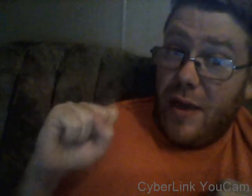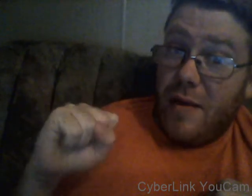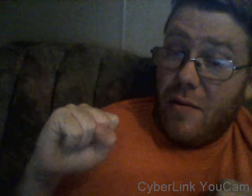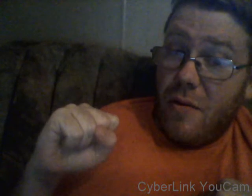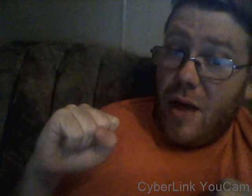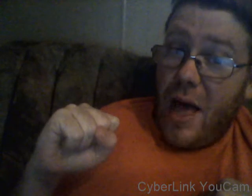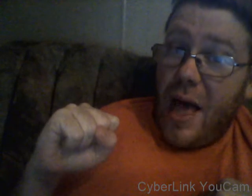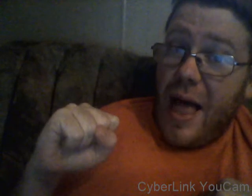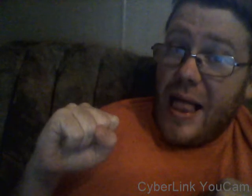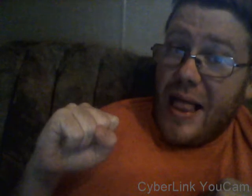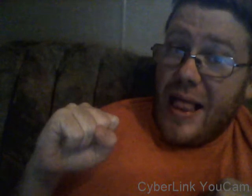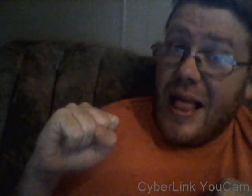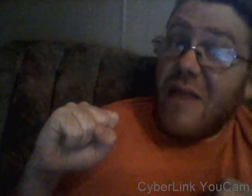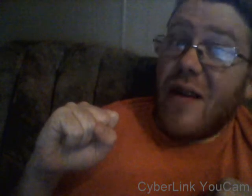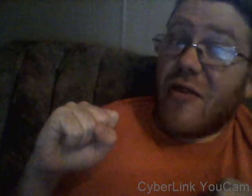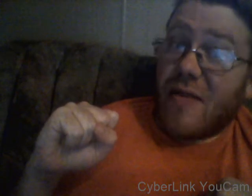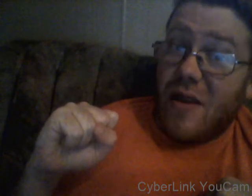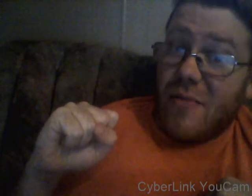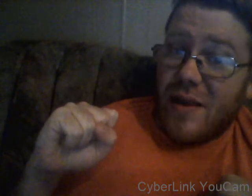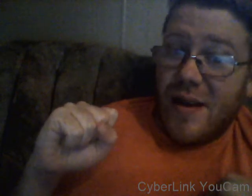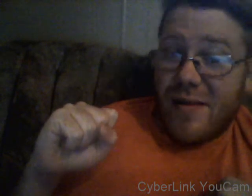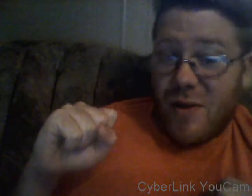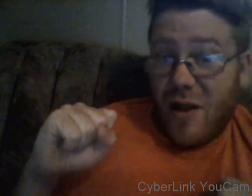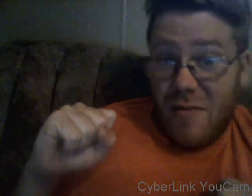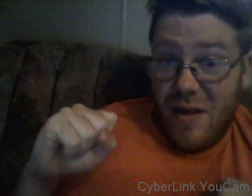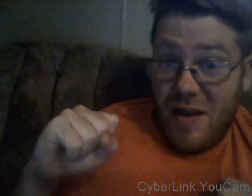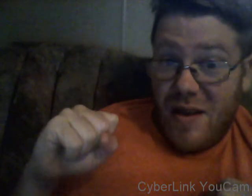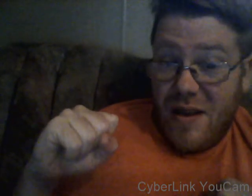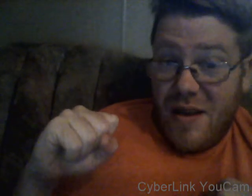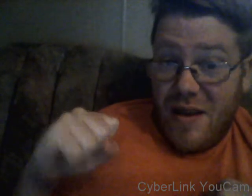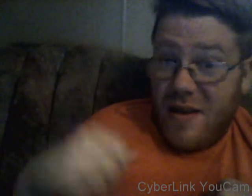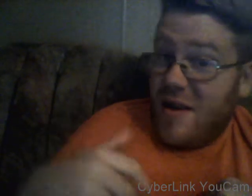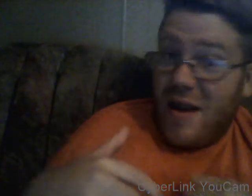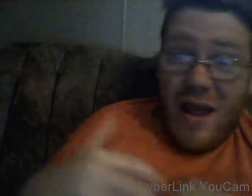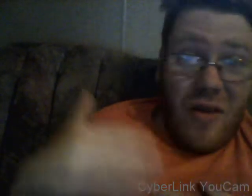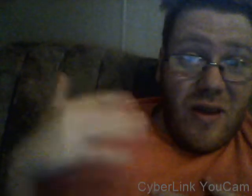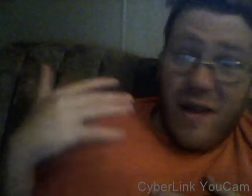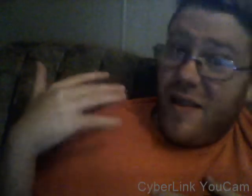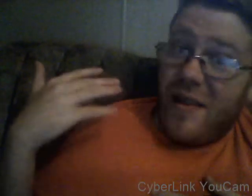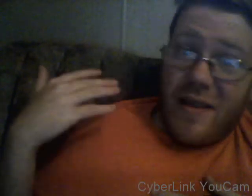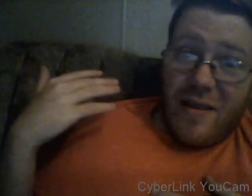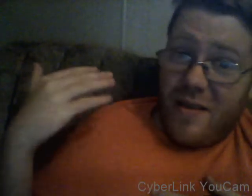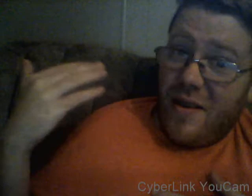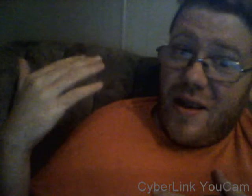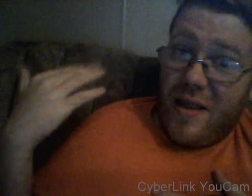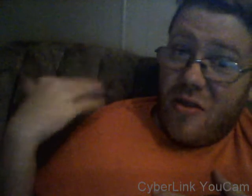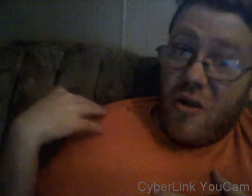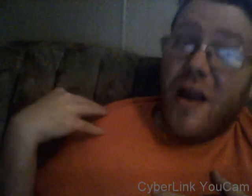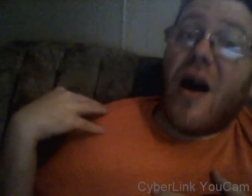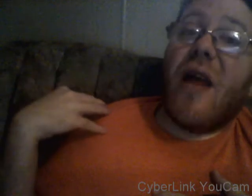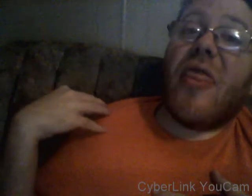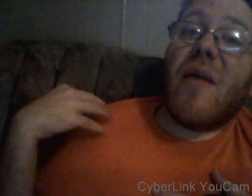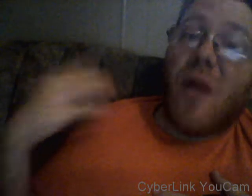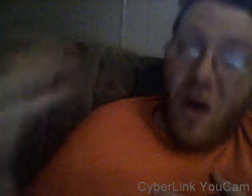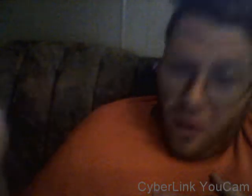the live action stuff because, well, I know you gotta, you gotta enjoy them all.